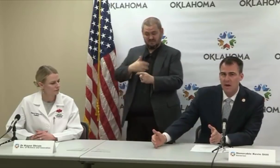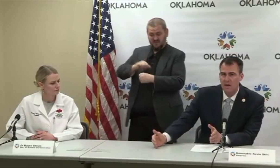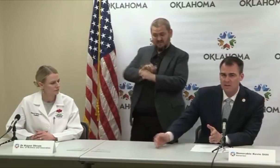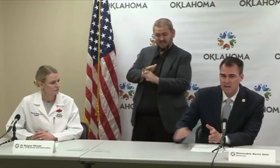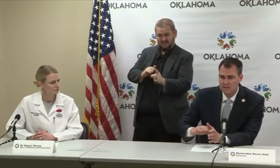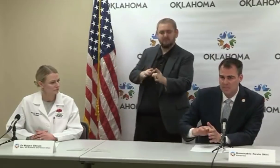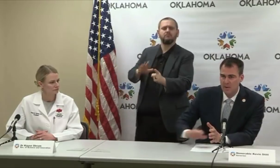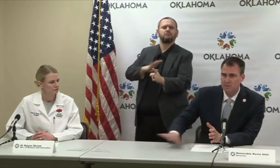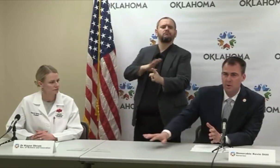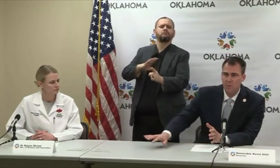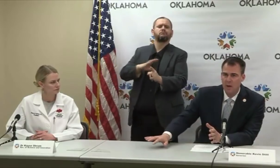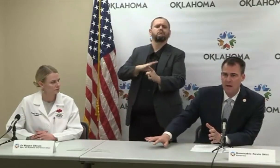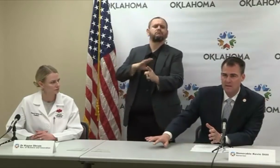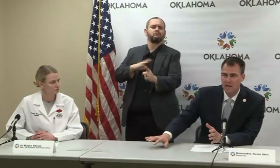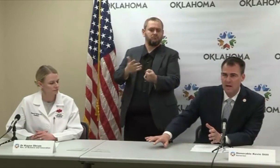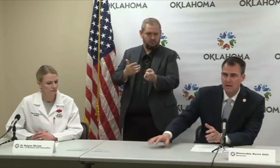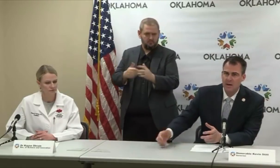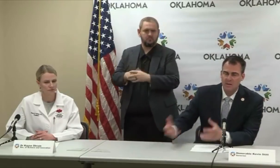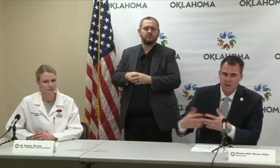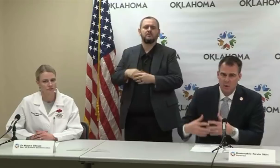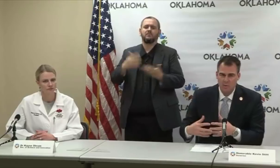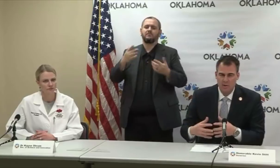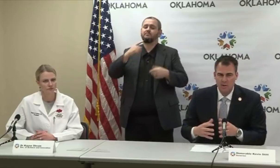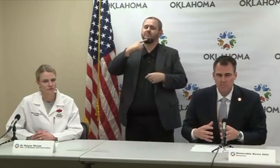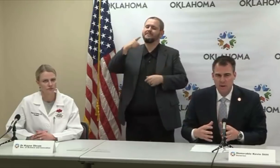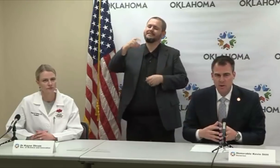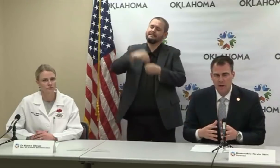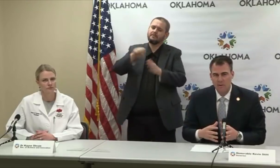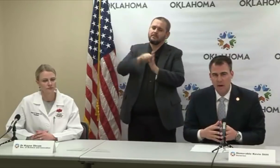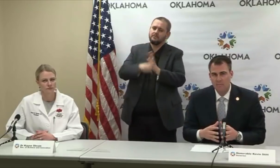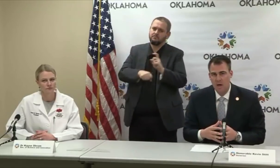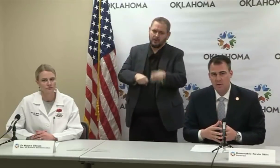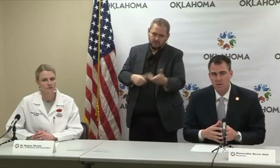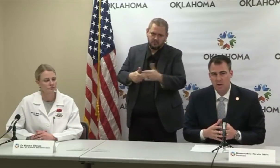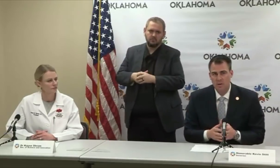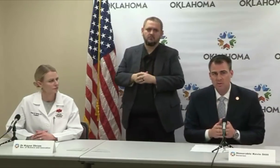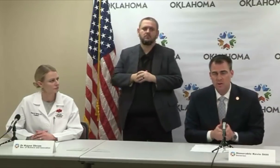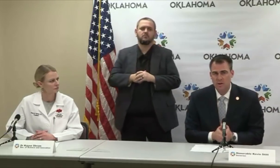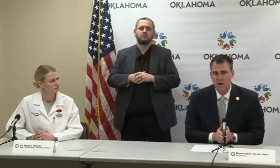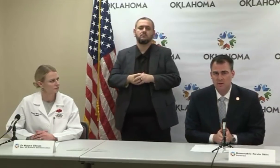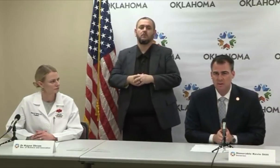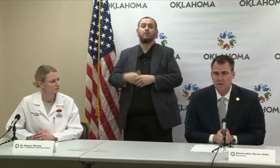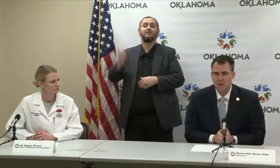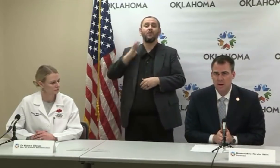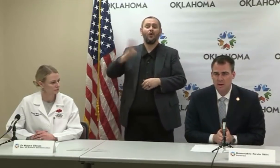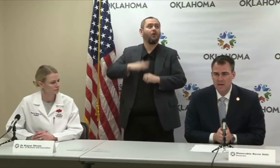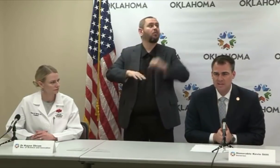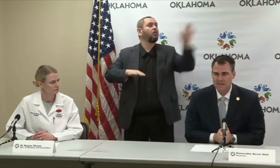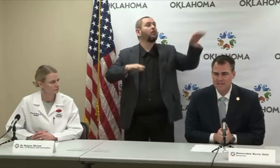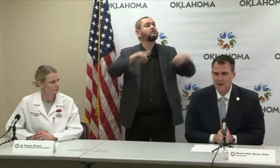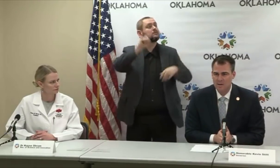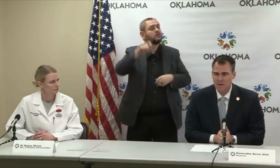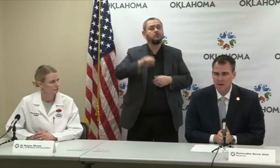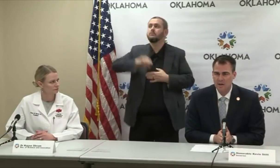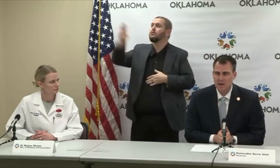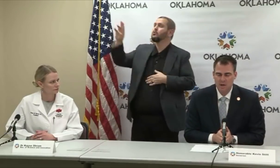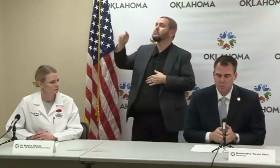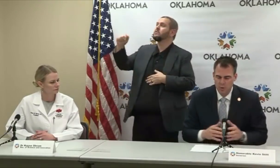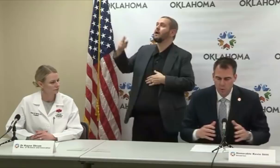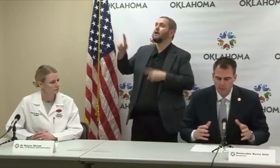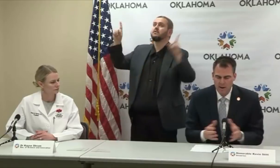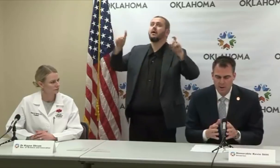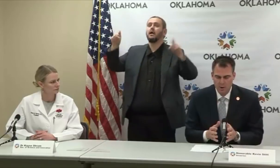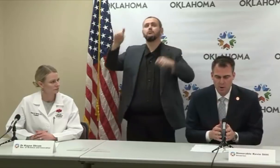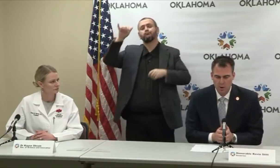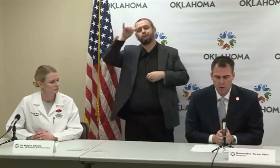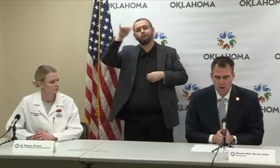seven days as some of those went out of state. That's why it was such a big game changer to get those 10,000 test kits in our state, because